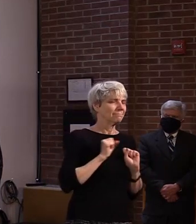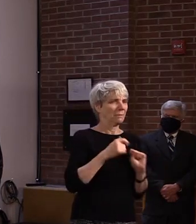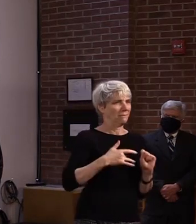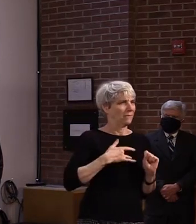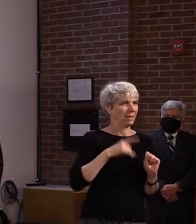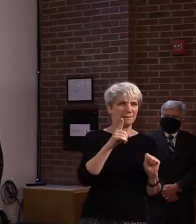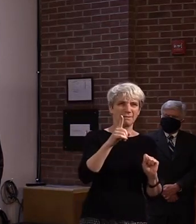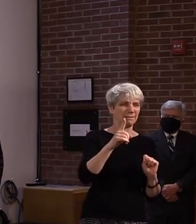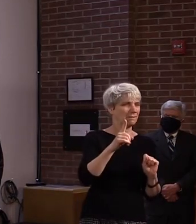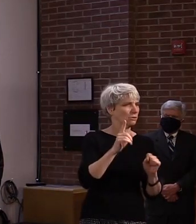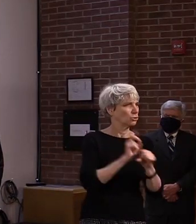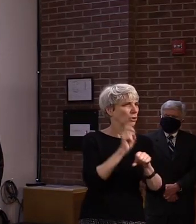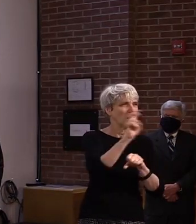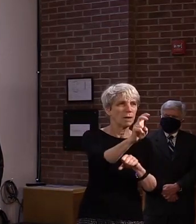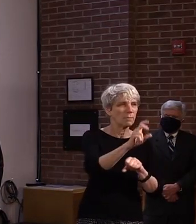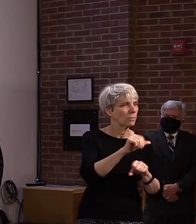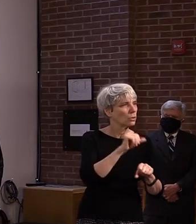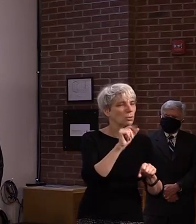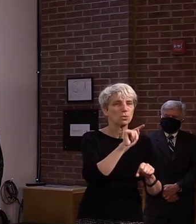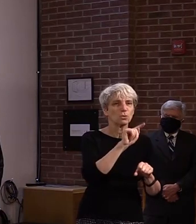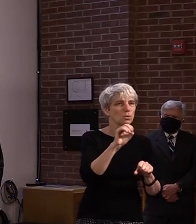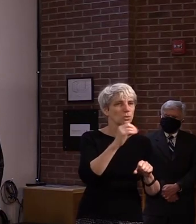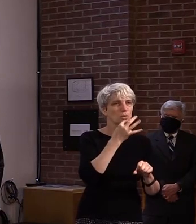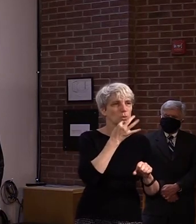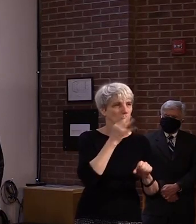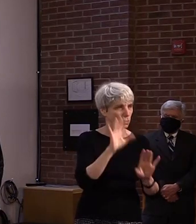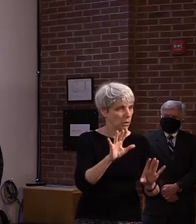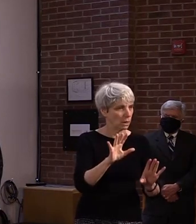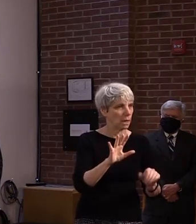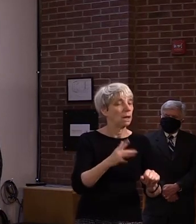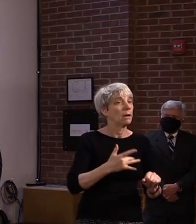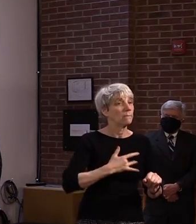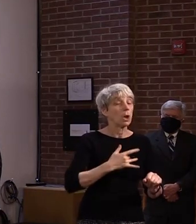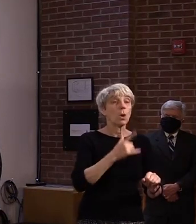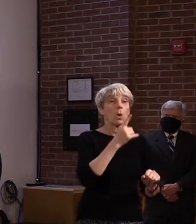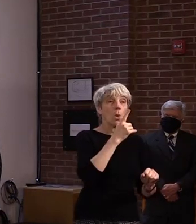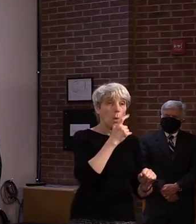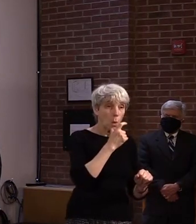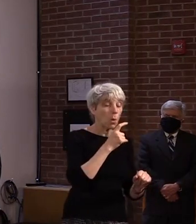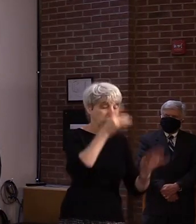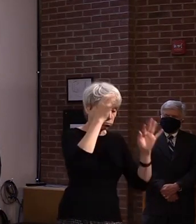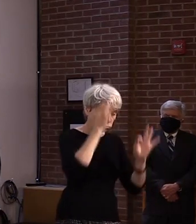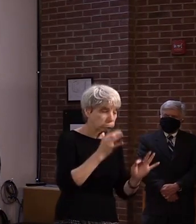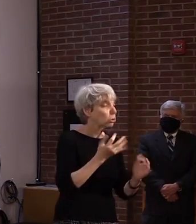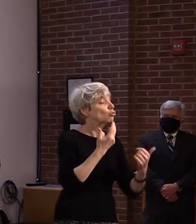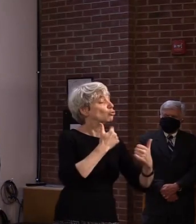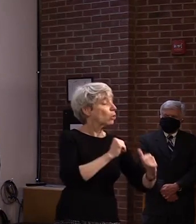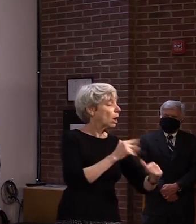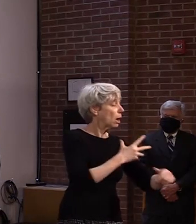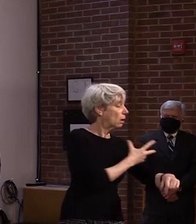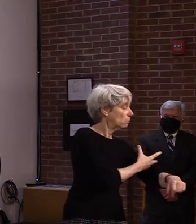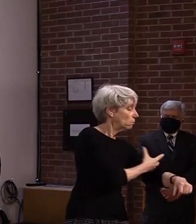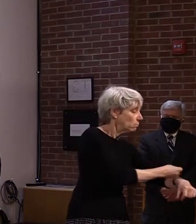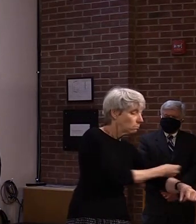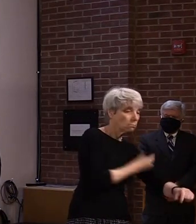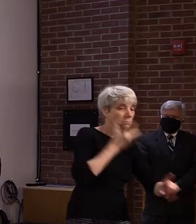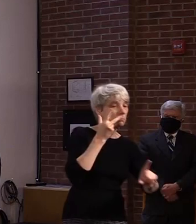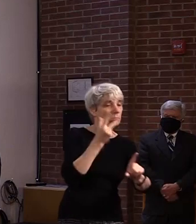that the patients who receive such therapy should be enrolled in clinical trials, so we will know for certain.